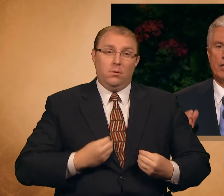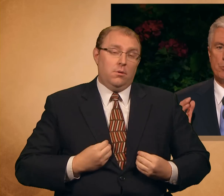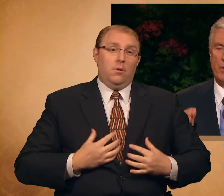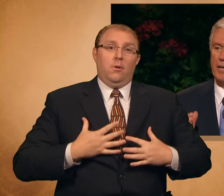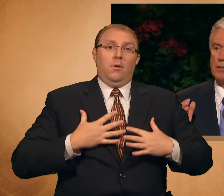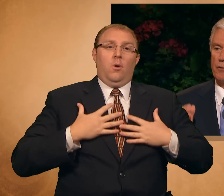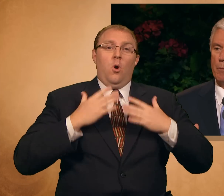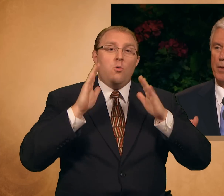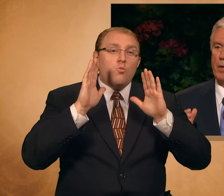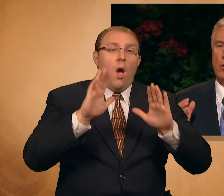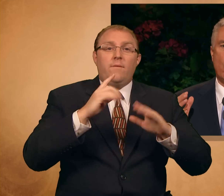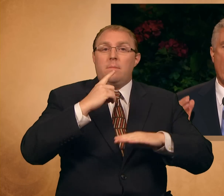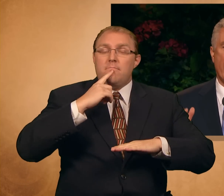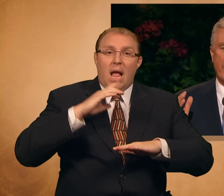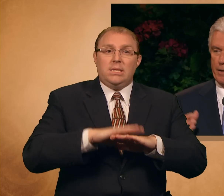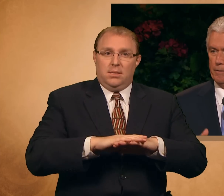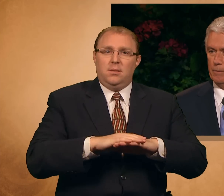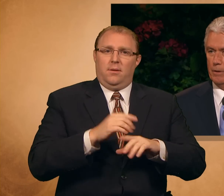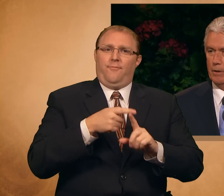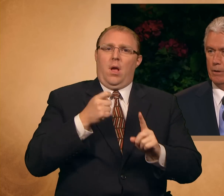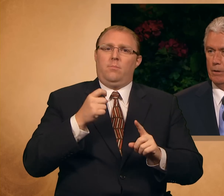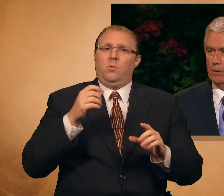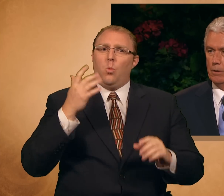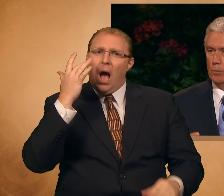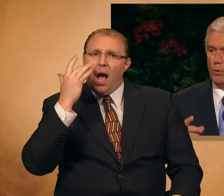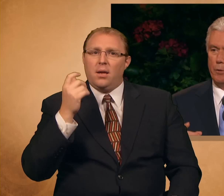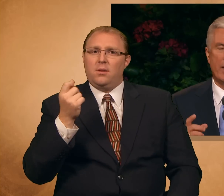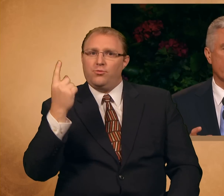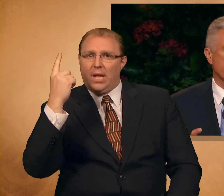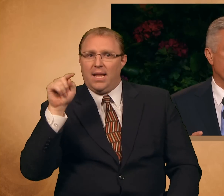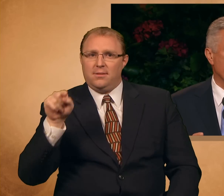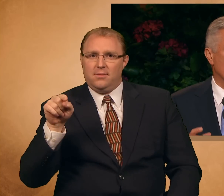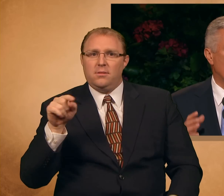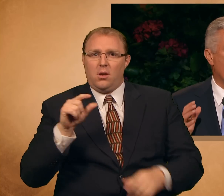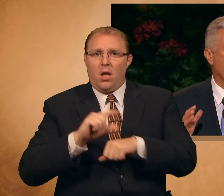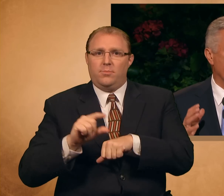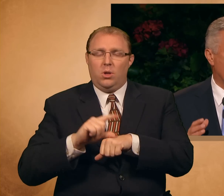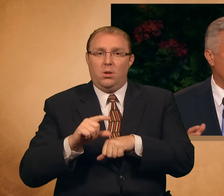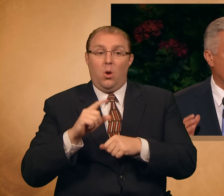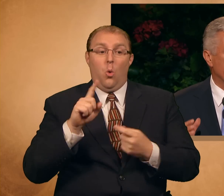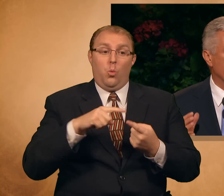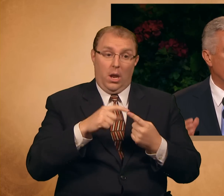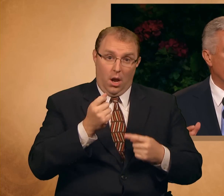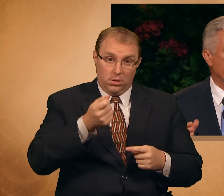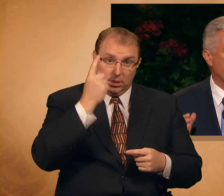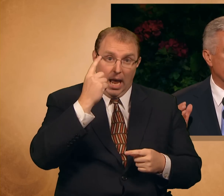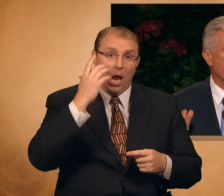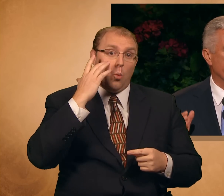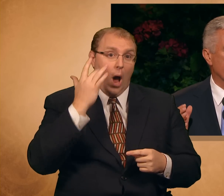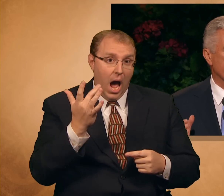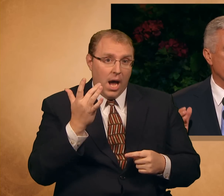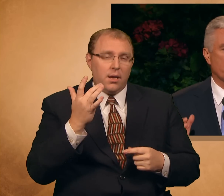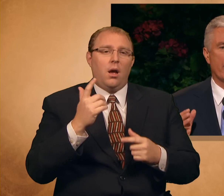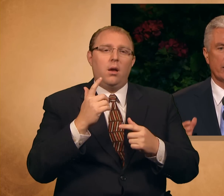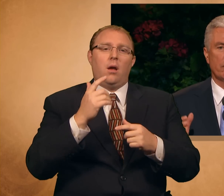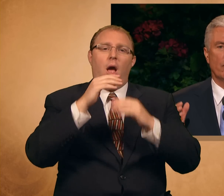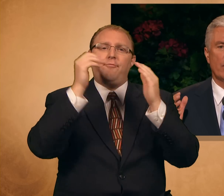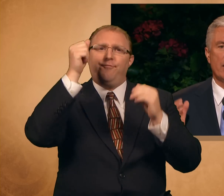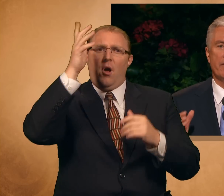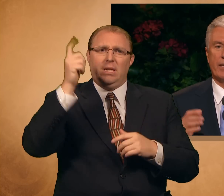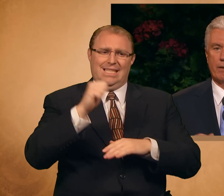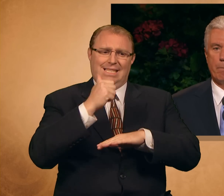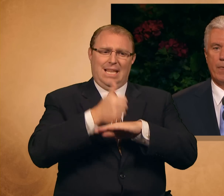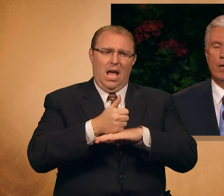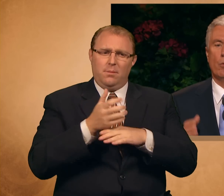springs from the why. When we understand why our Heavenly Father has given us this pattern